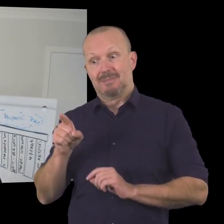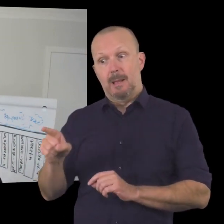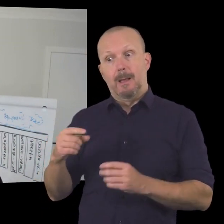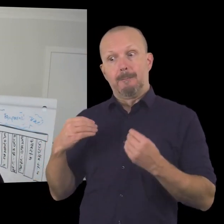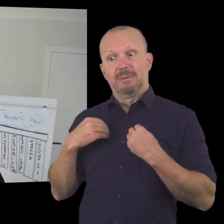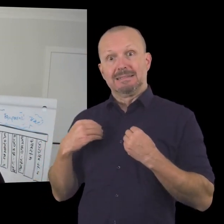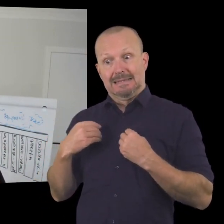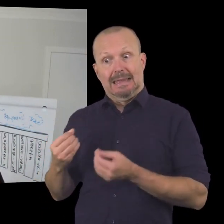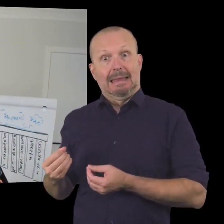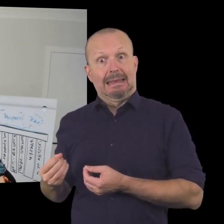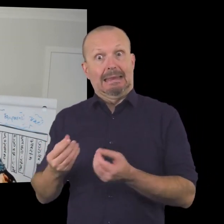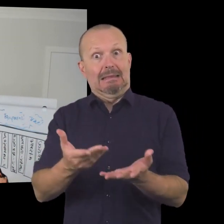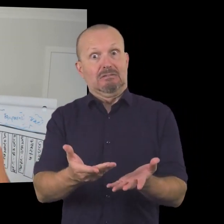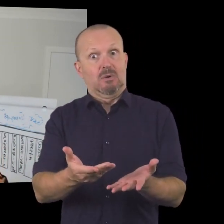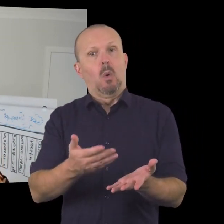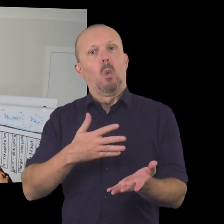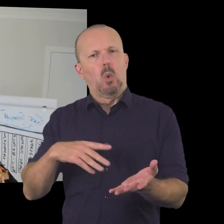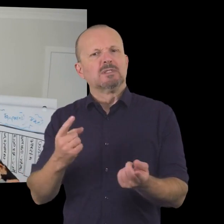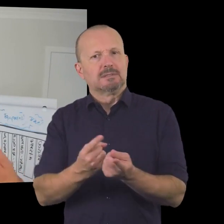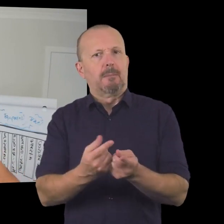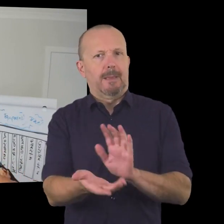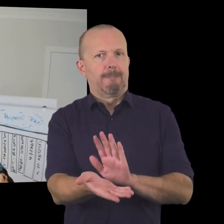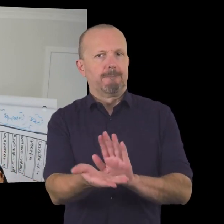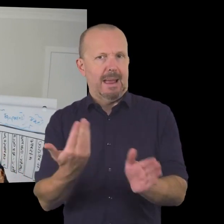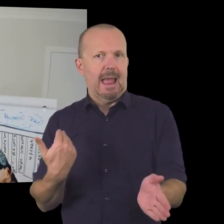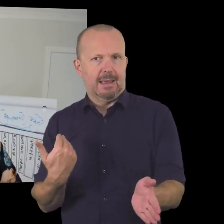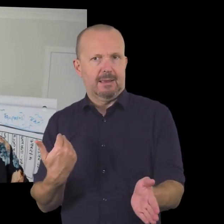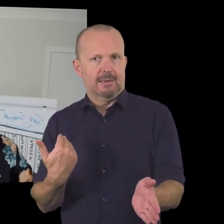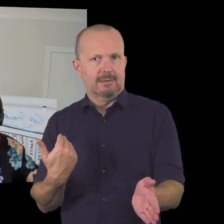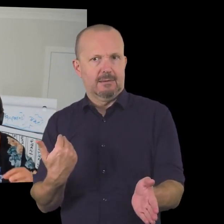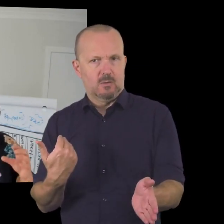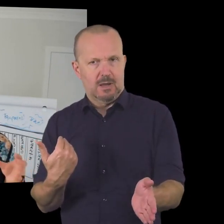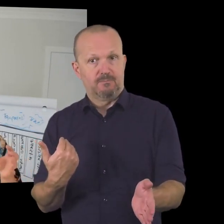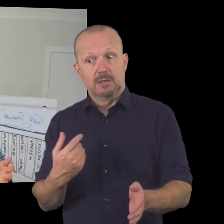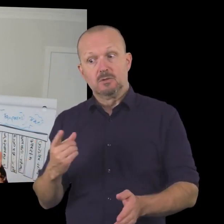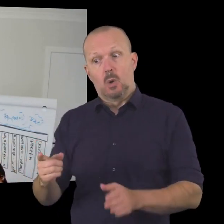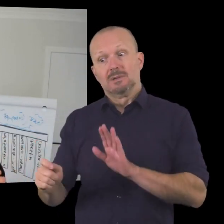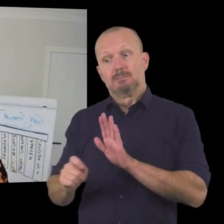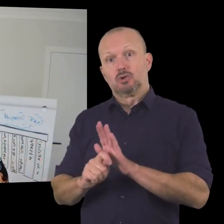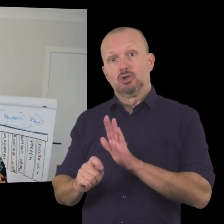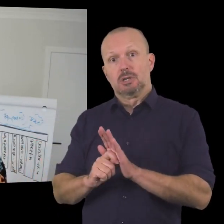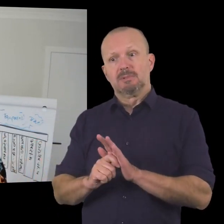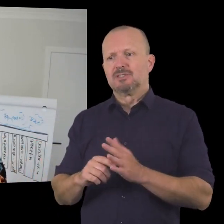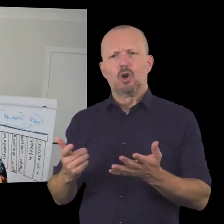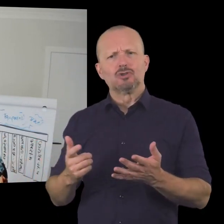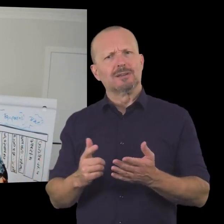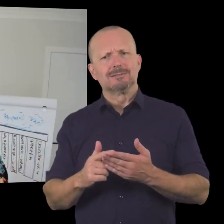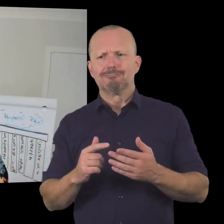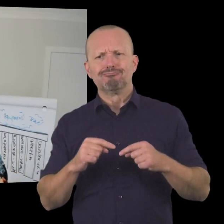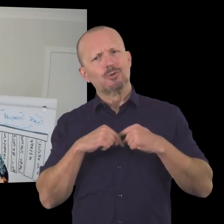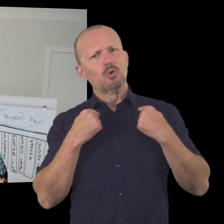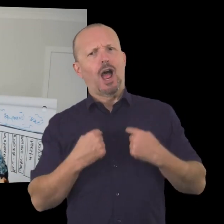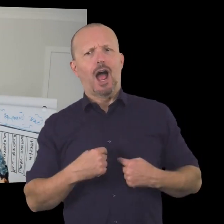intention to get something out of that partnership uh and so sponsorship is not a philanthropic